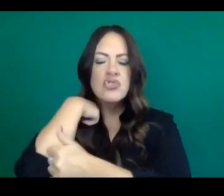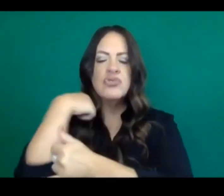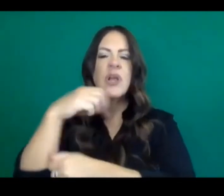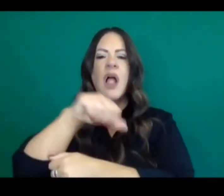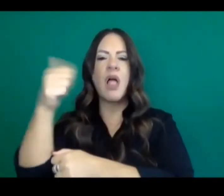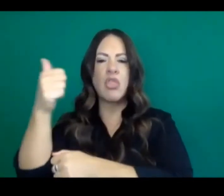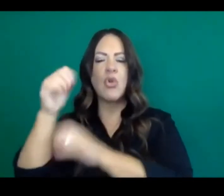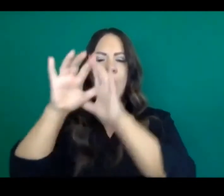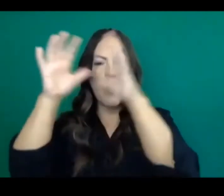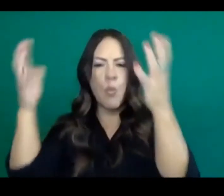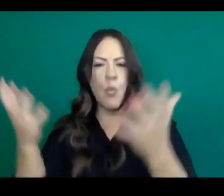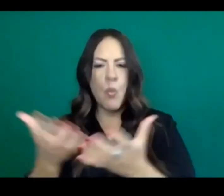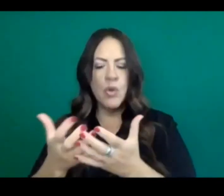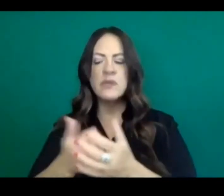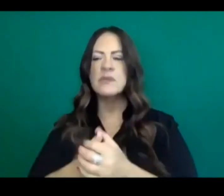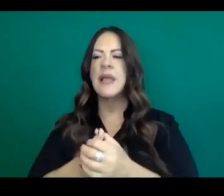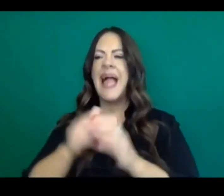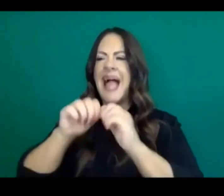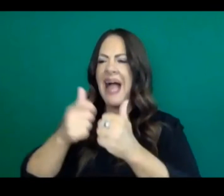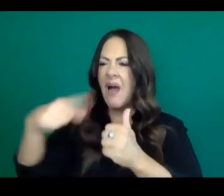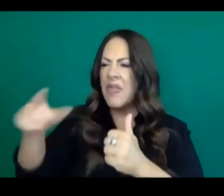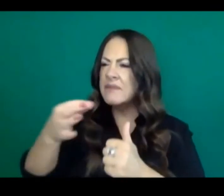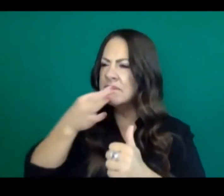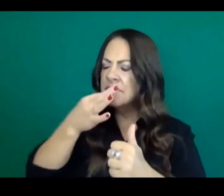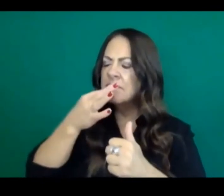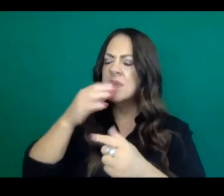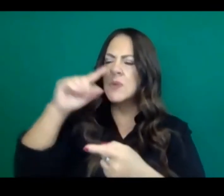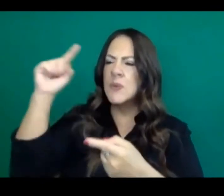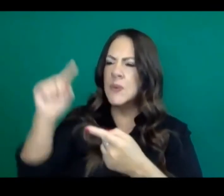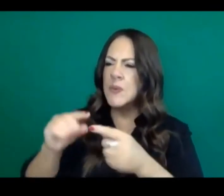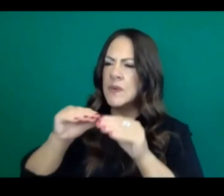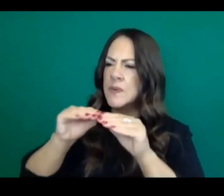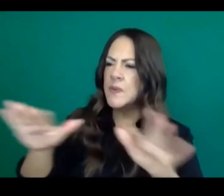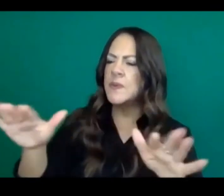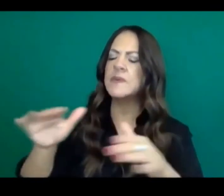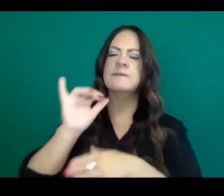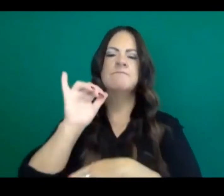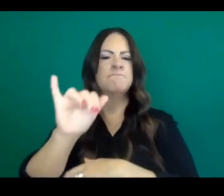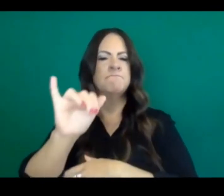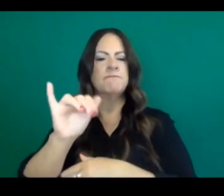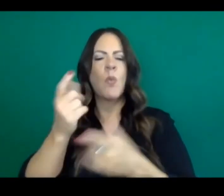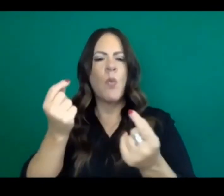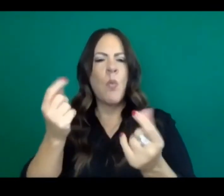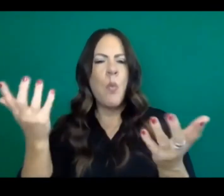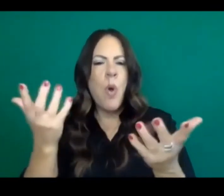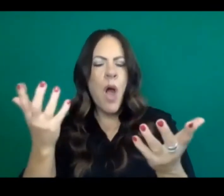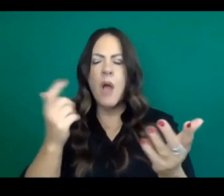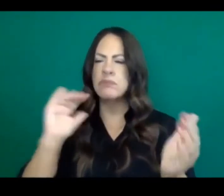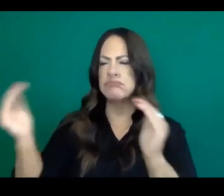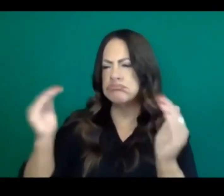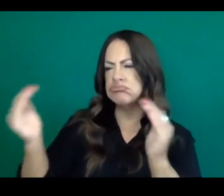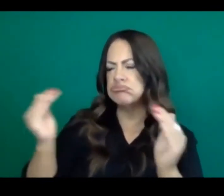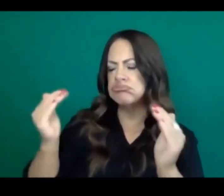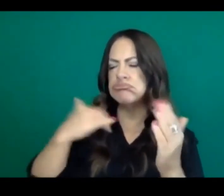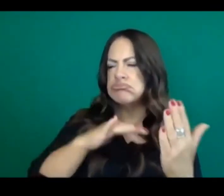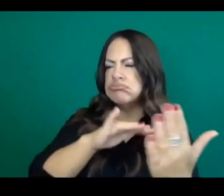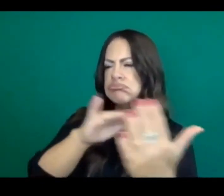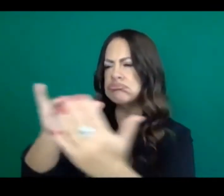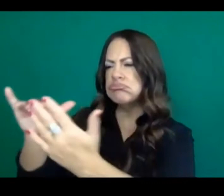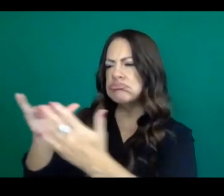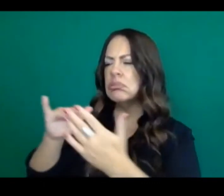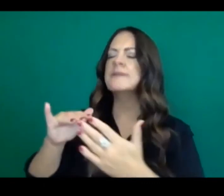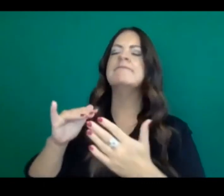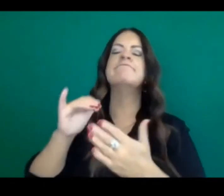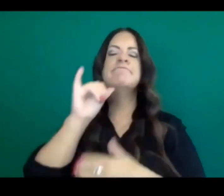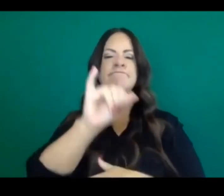with curtailing transmission, states that have themselves done their own reopening plan and looked